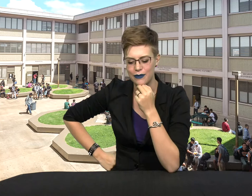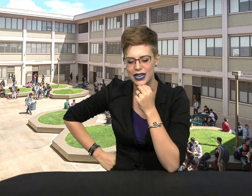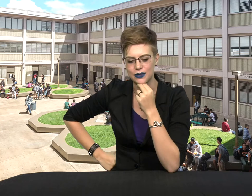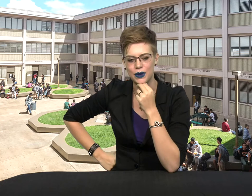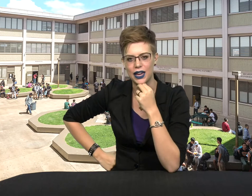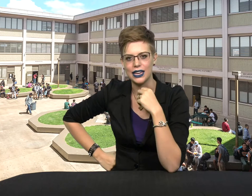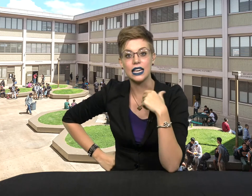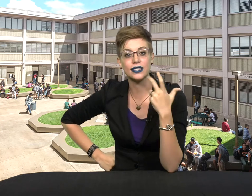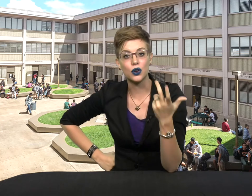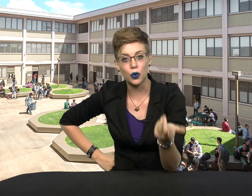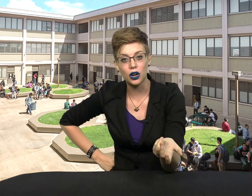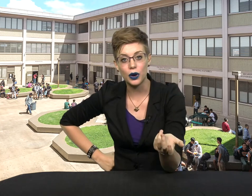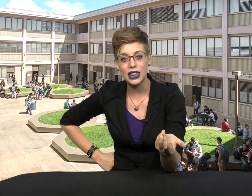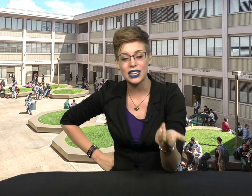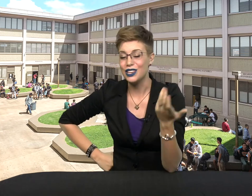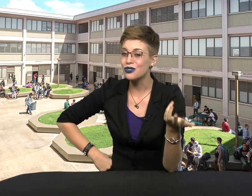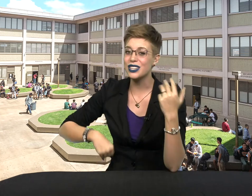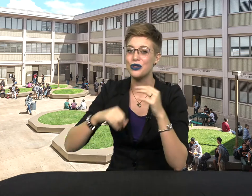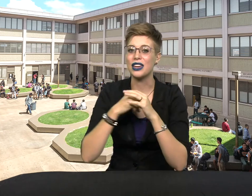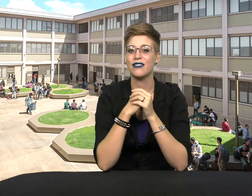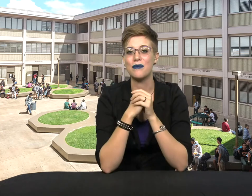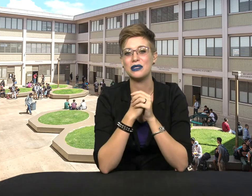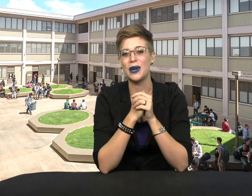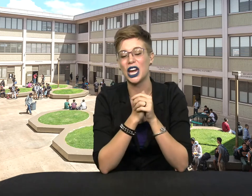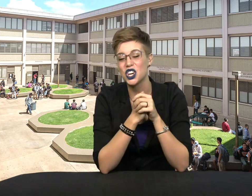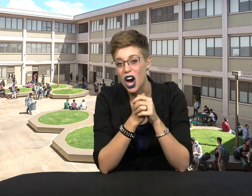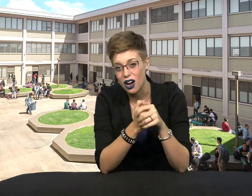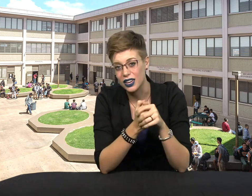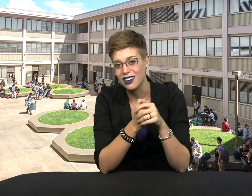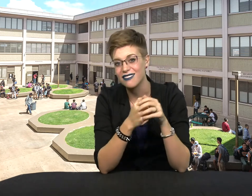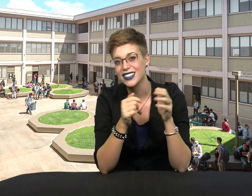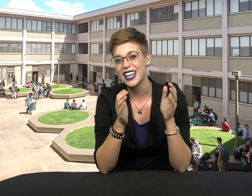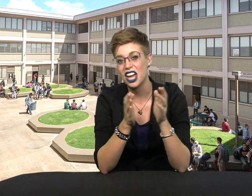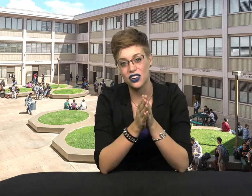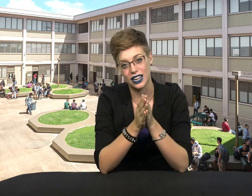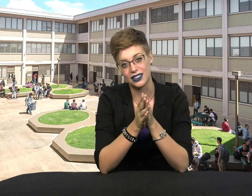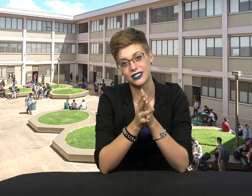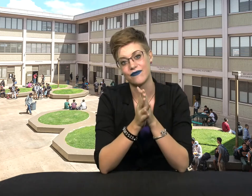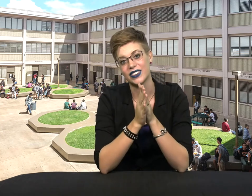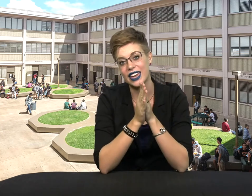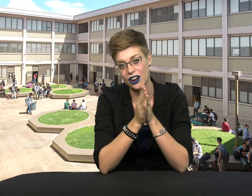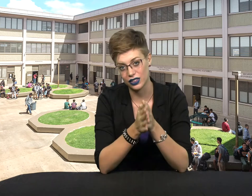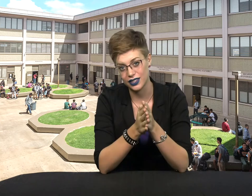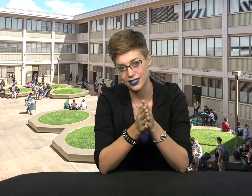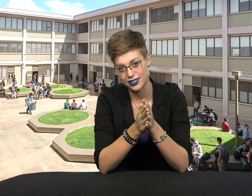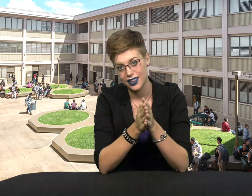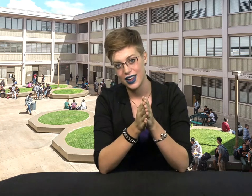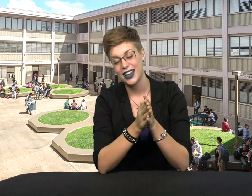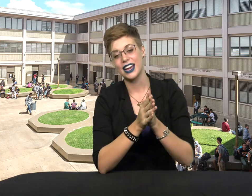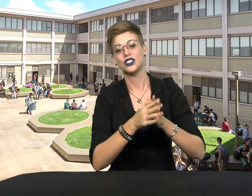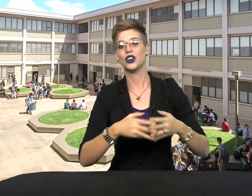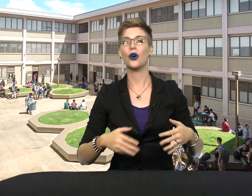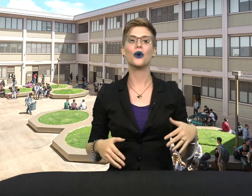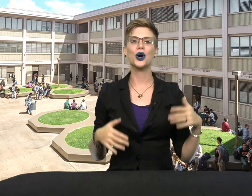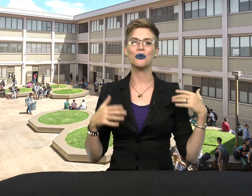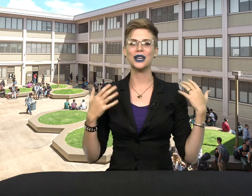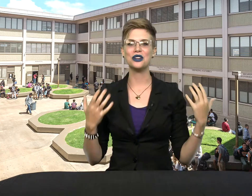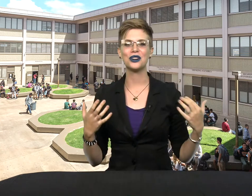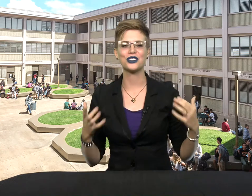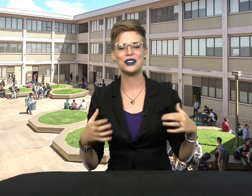as being easy to work with. Usually you think of them as being cocky. Arrogant, careless. And so when you are trying to